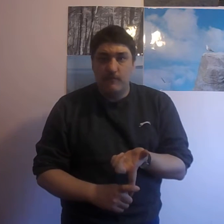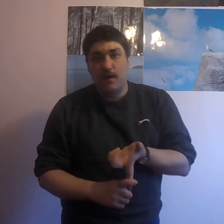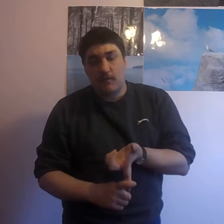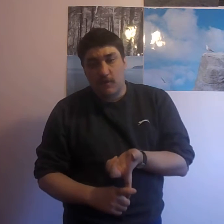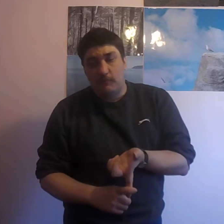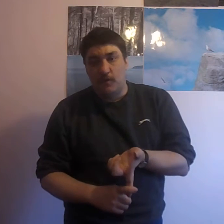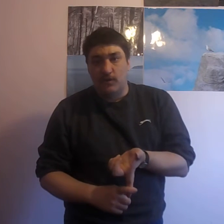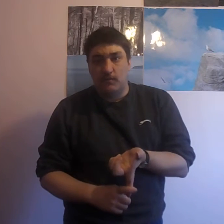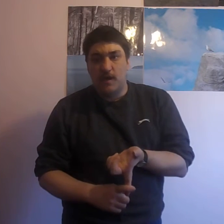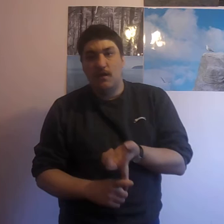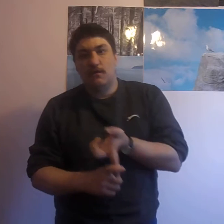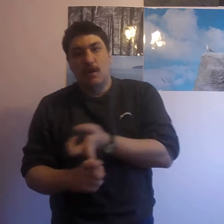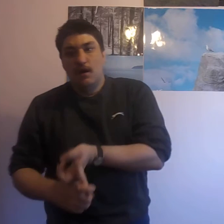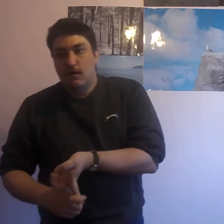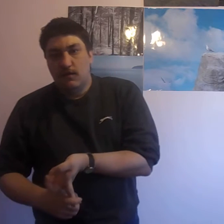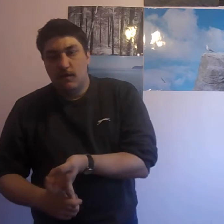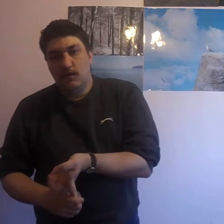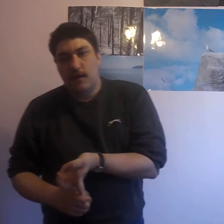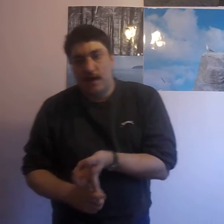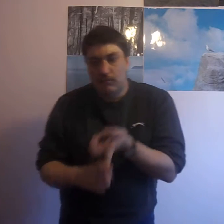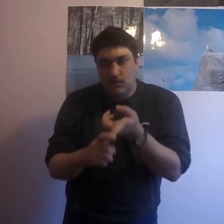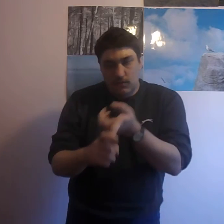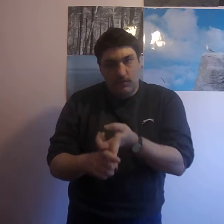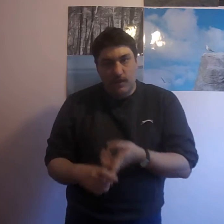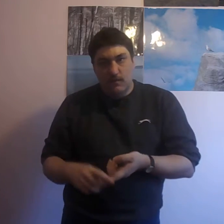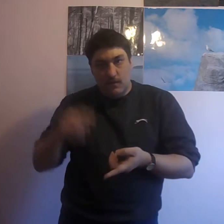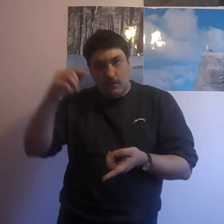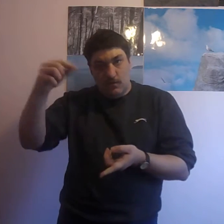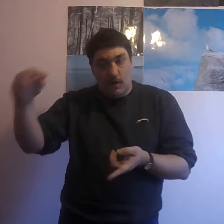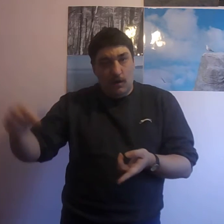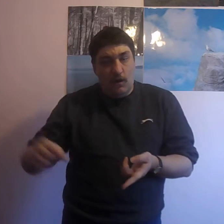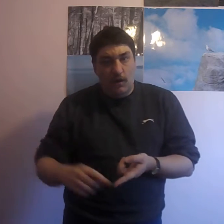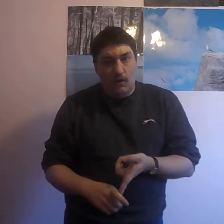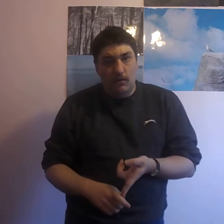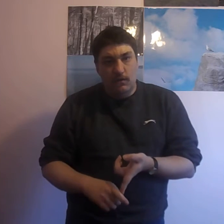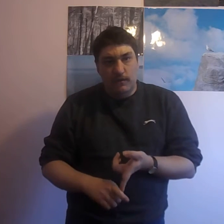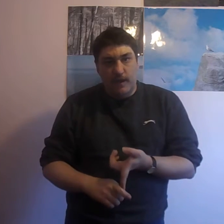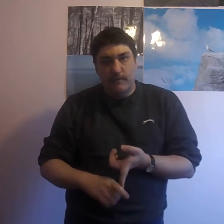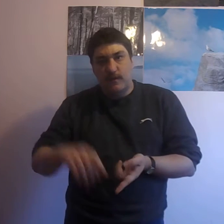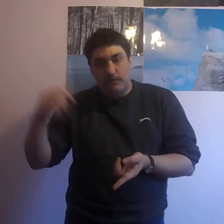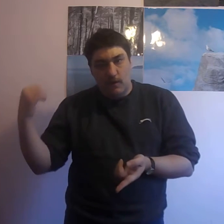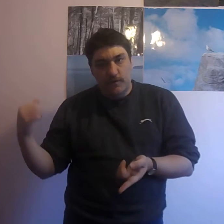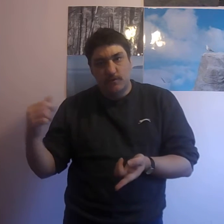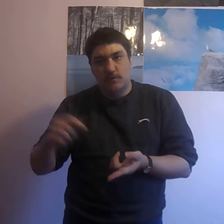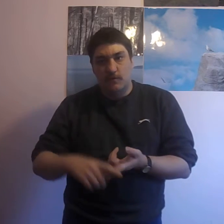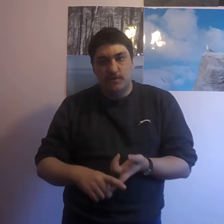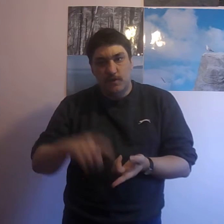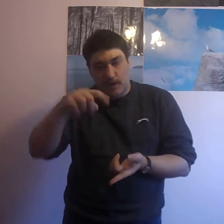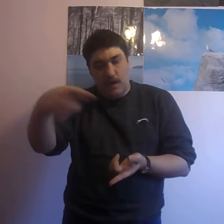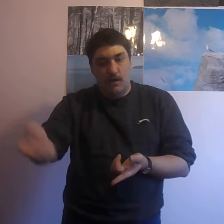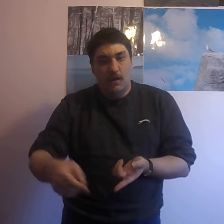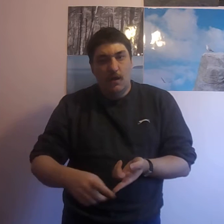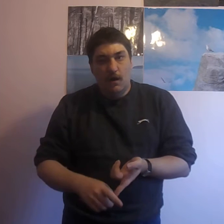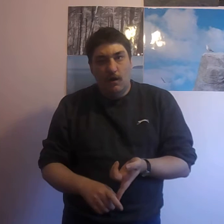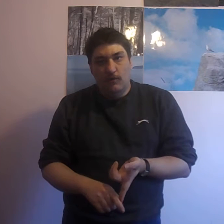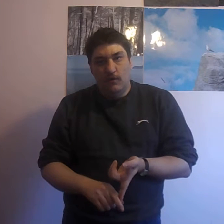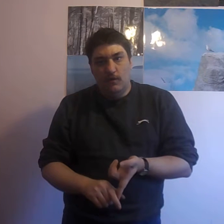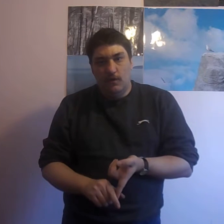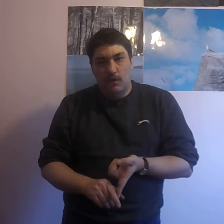Microsoft points because certain games and things that you've got there instead of going to the shops you could get on the on